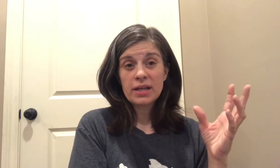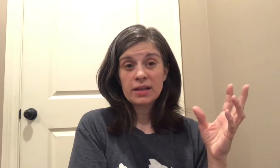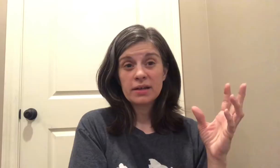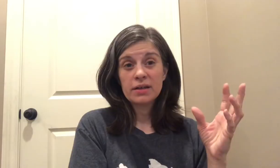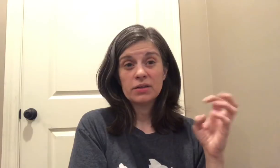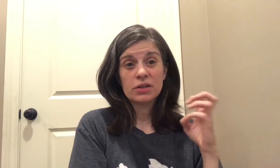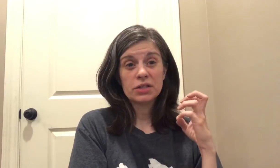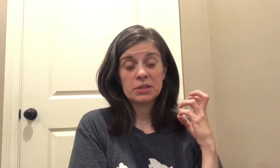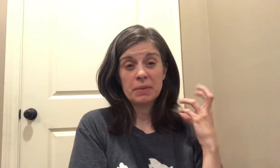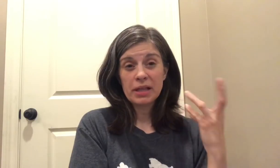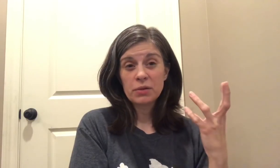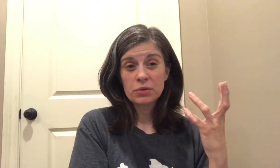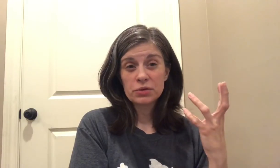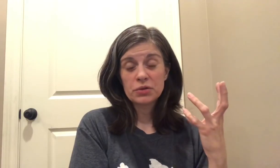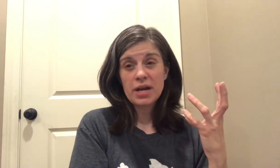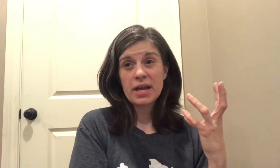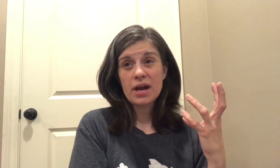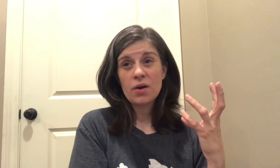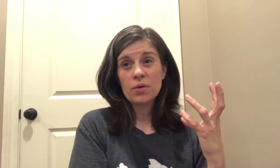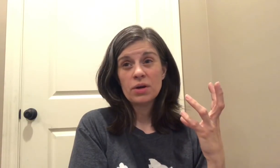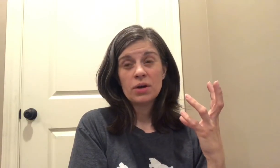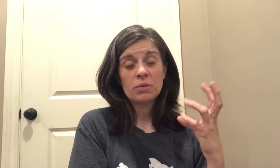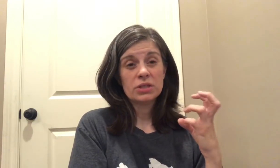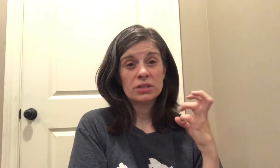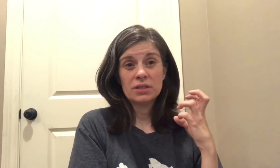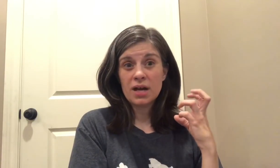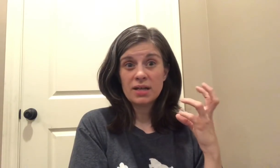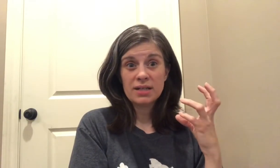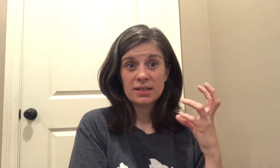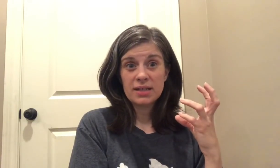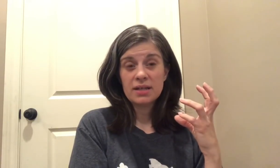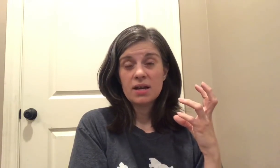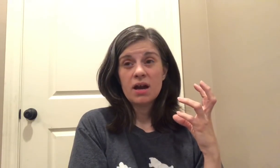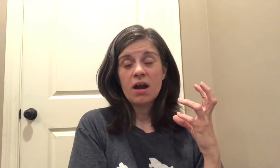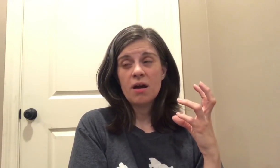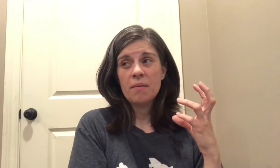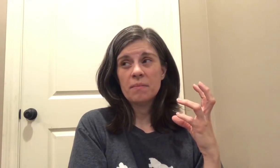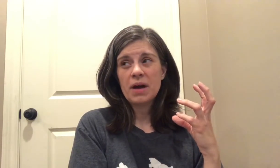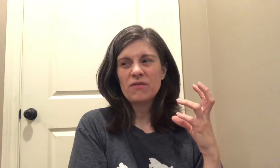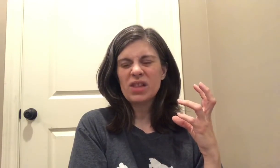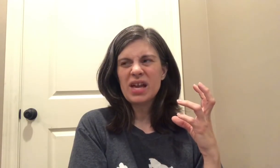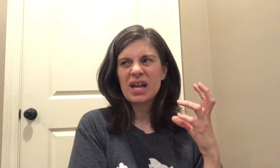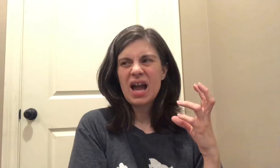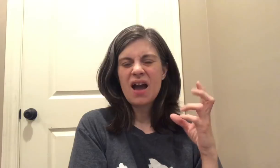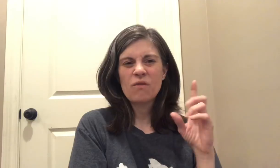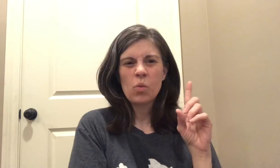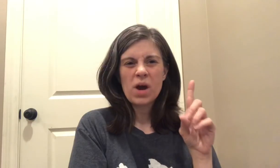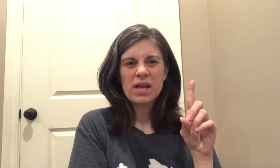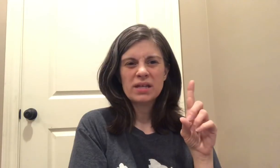the spelling rules right now which is not easy um I feel like I have one